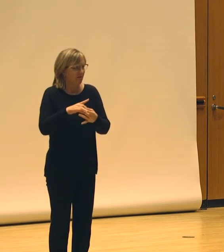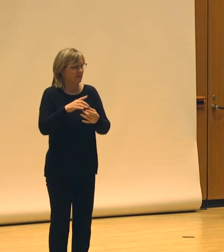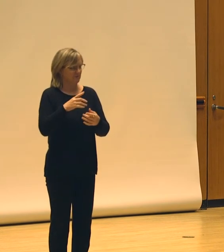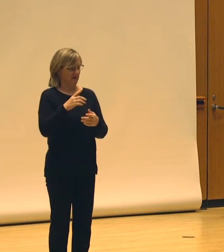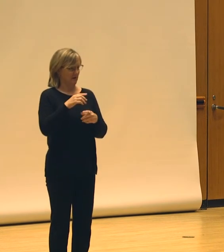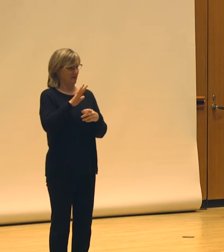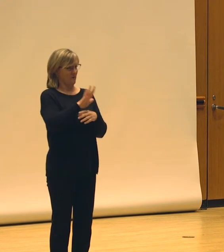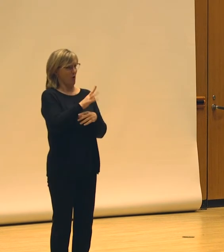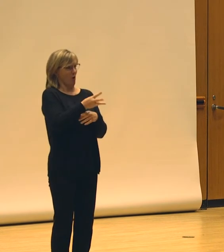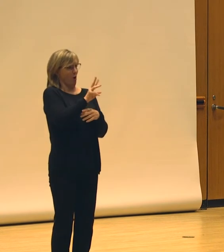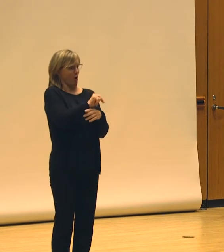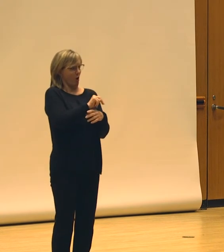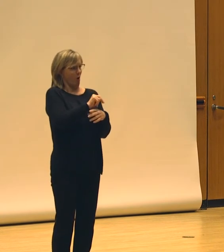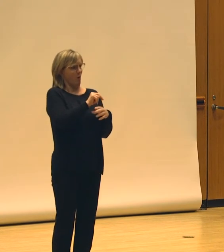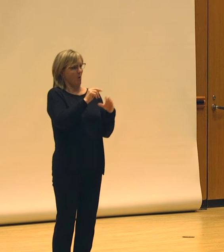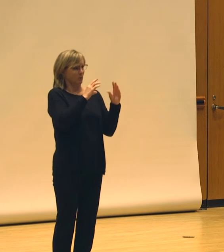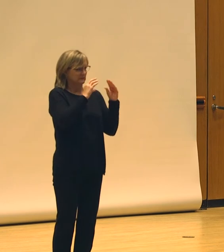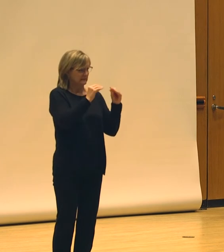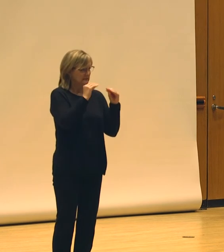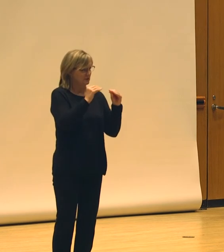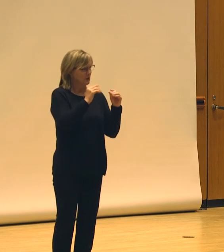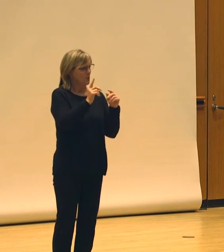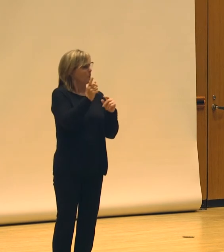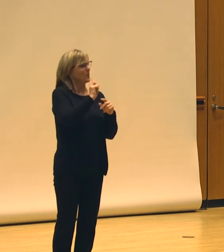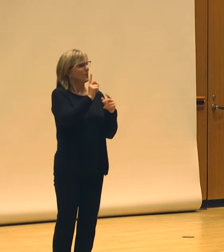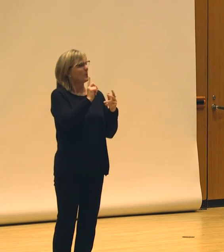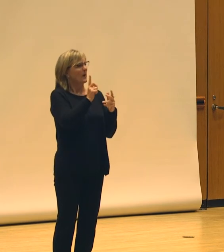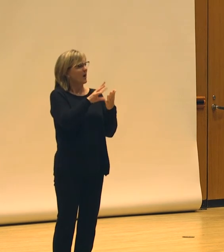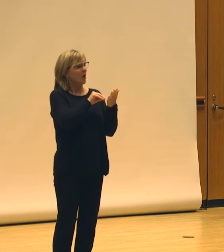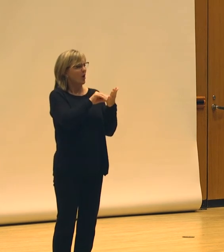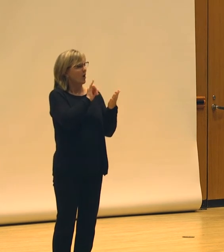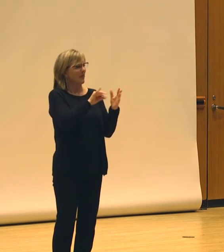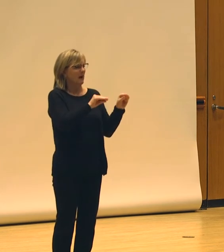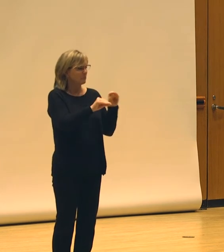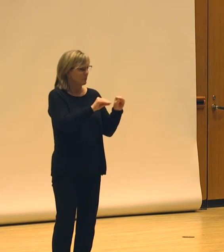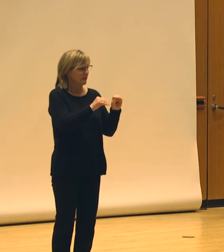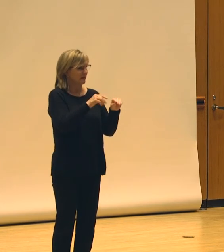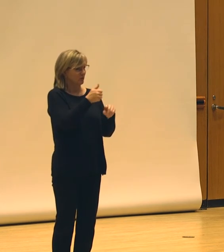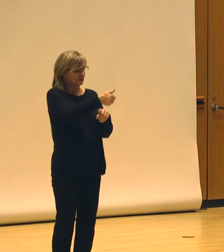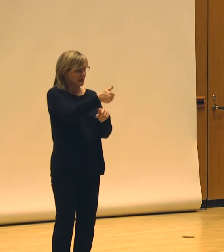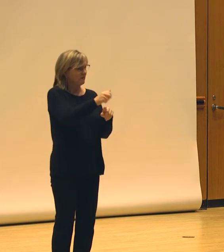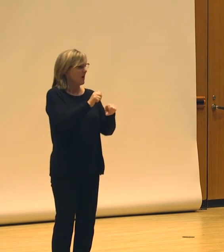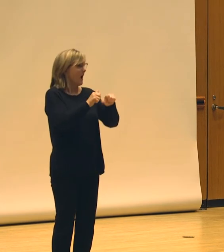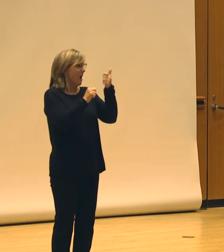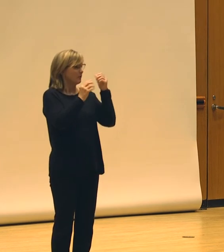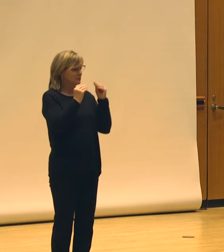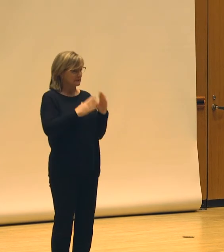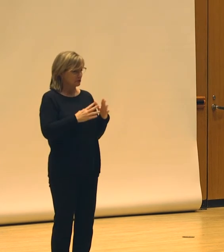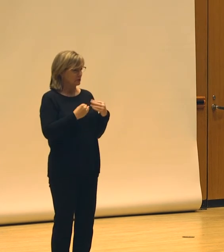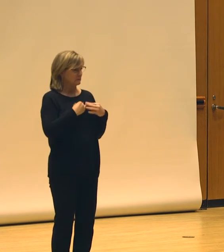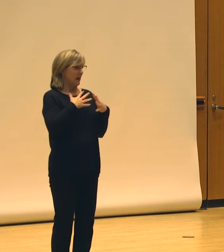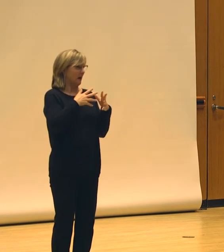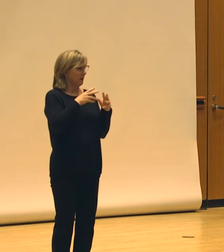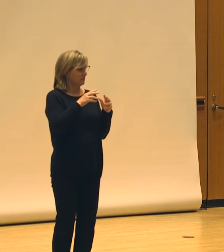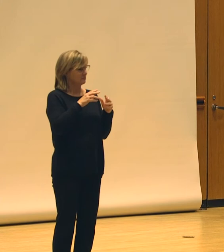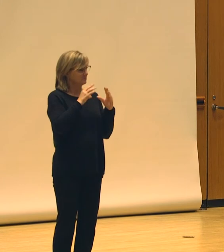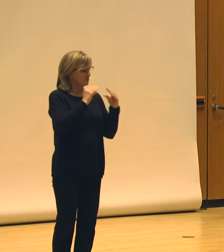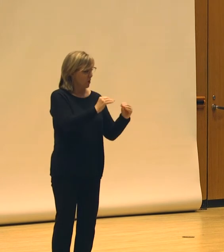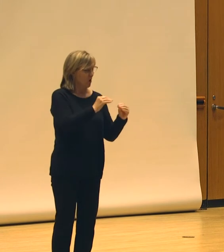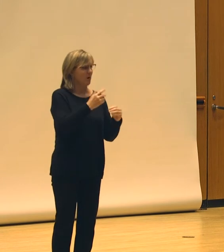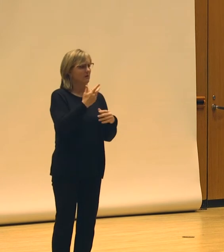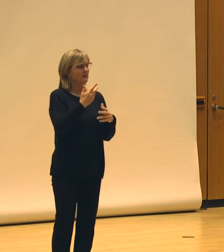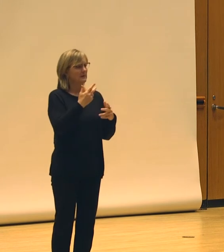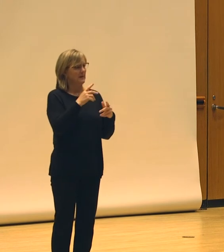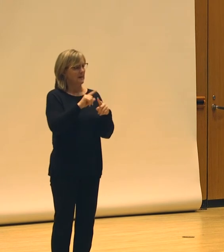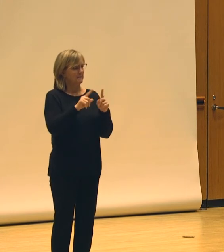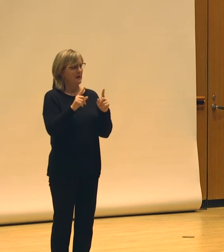her pedagogic or teaching lineage that movement might have come from, whether it was from herself or another inspiration or teacher, but also questioning, and I'm